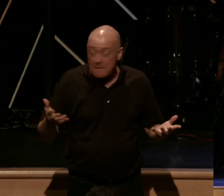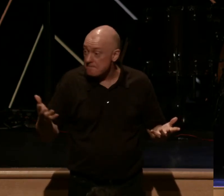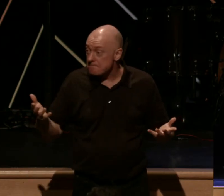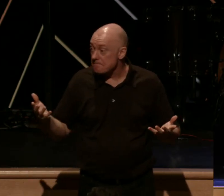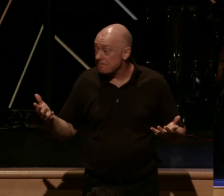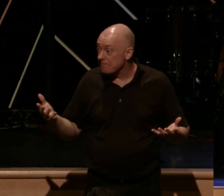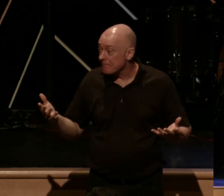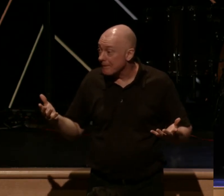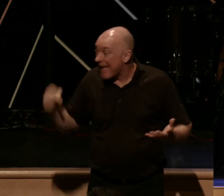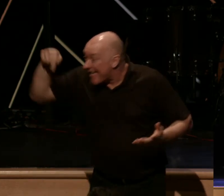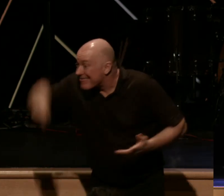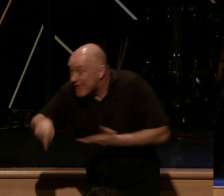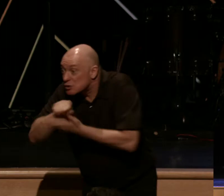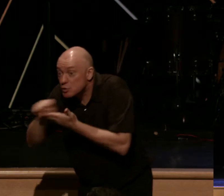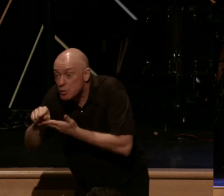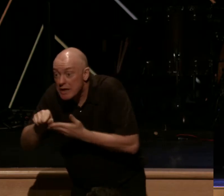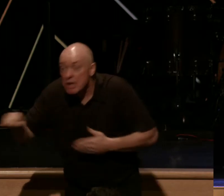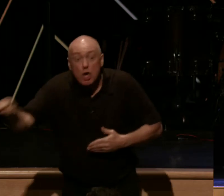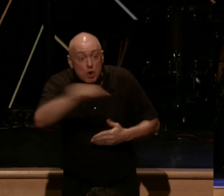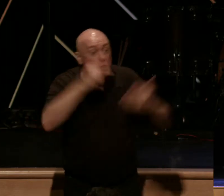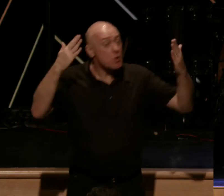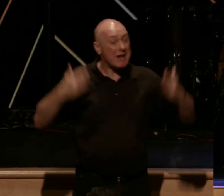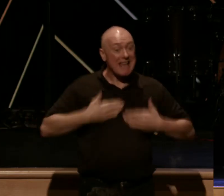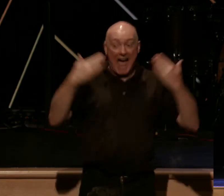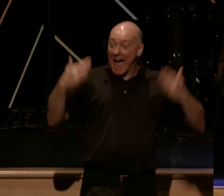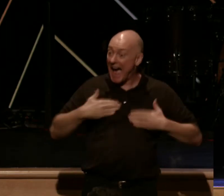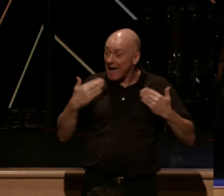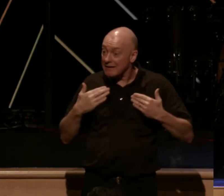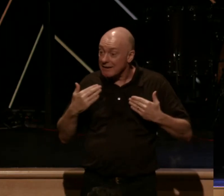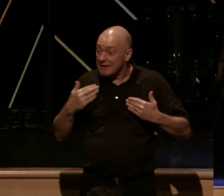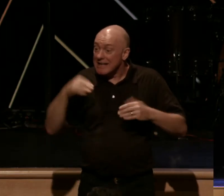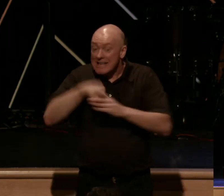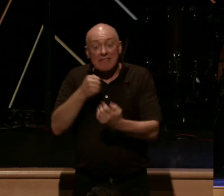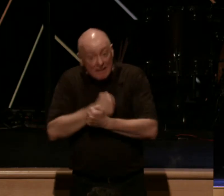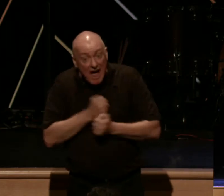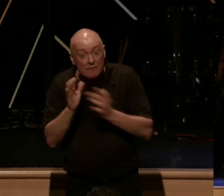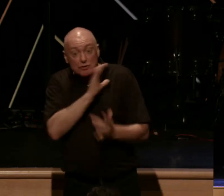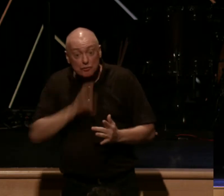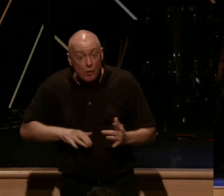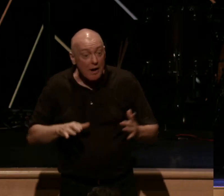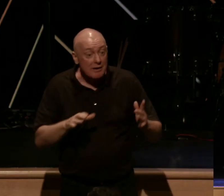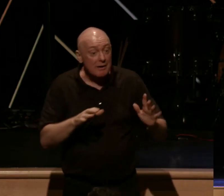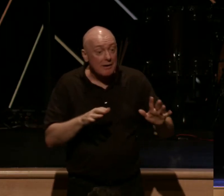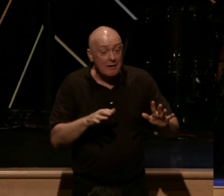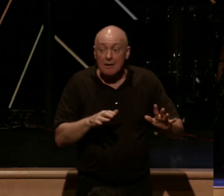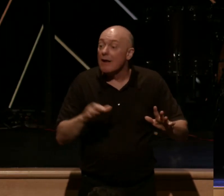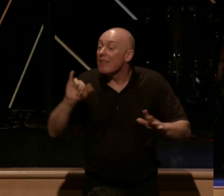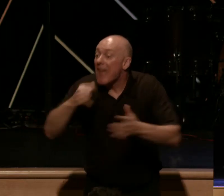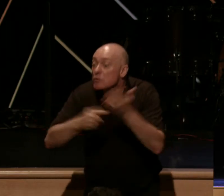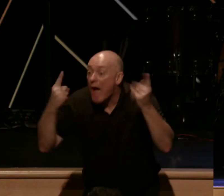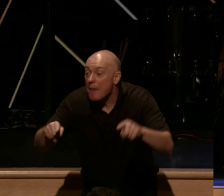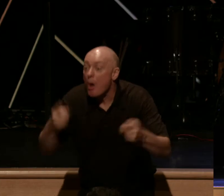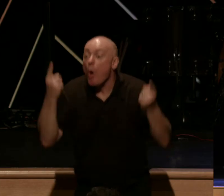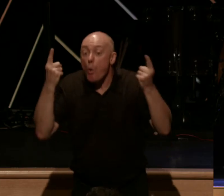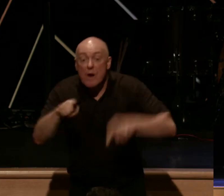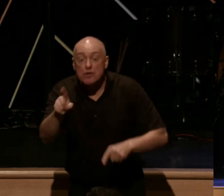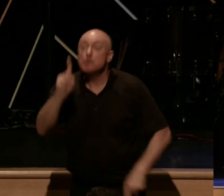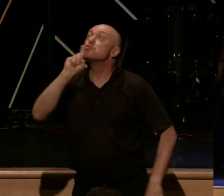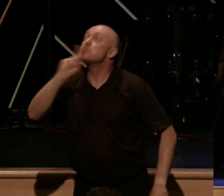Was this a week where you were glad, you were glad in the love of Jesus Christ? Because this is what happens when we're truly experiencing the